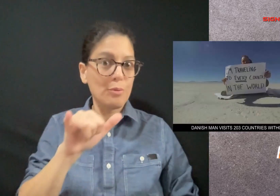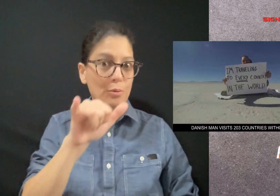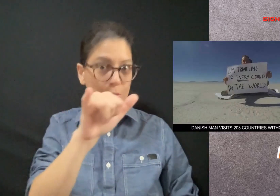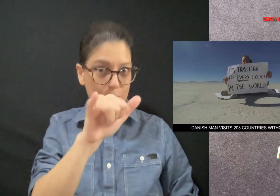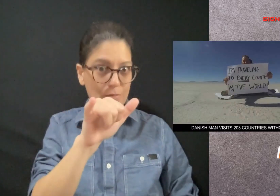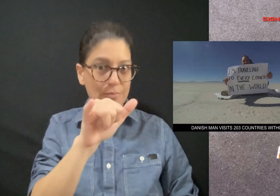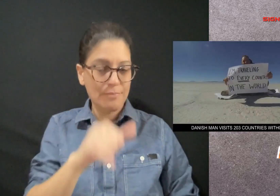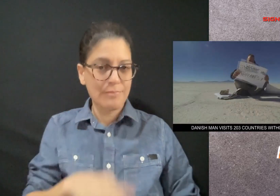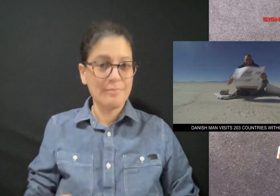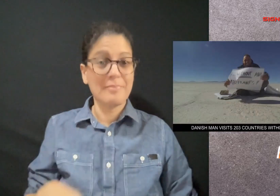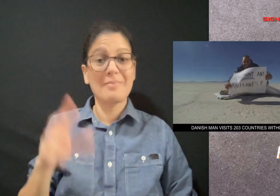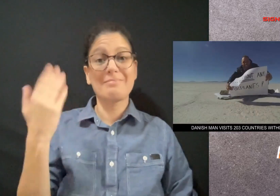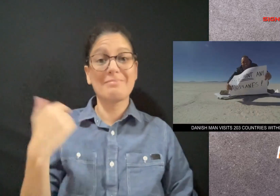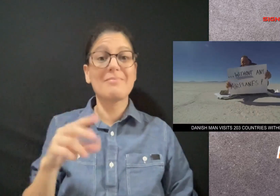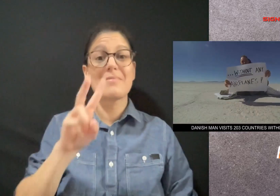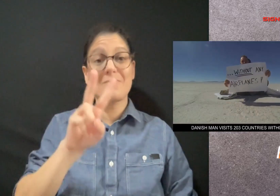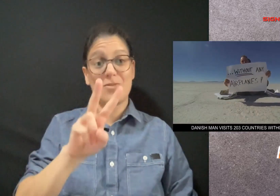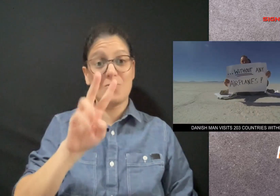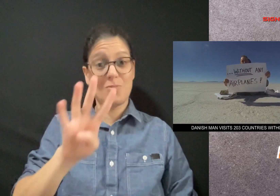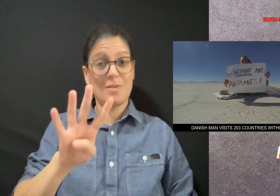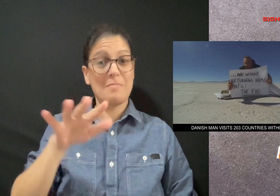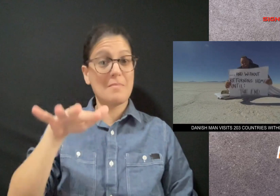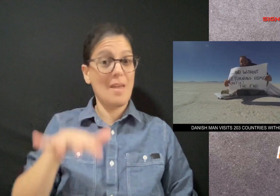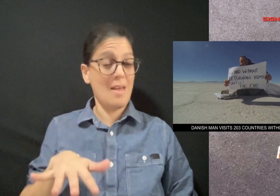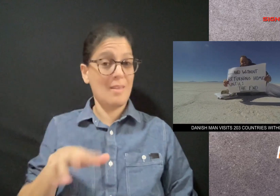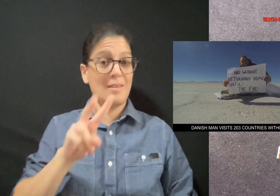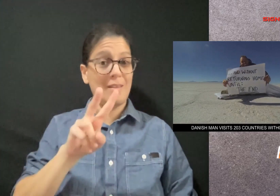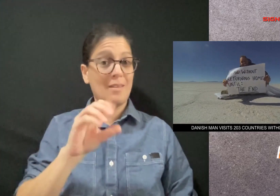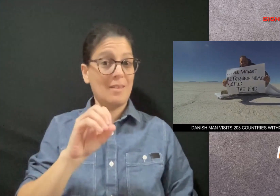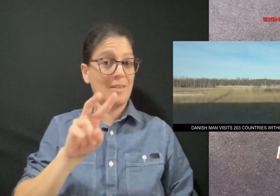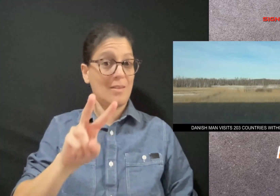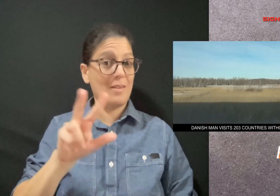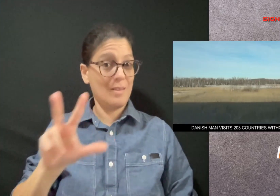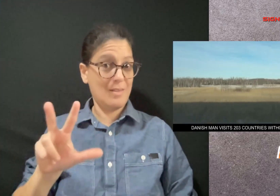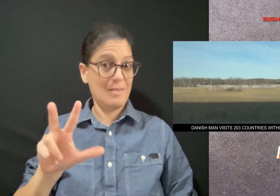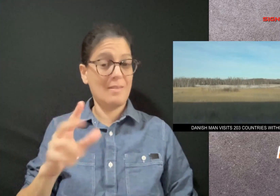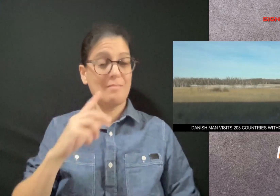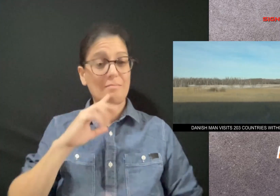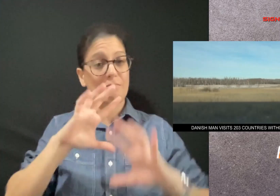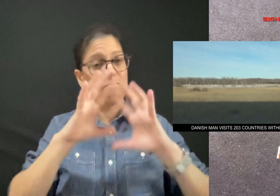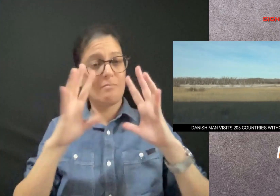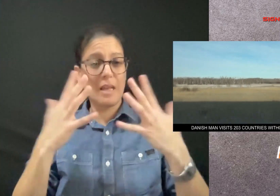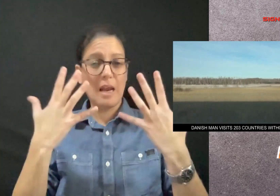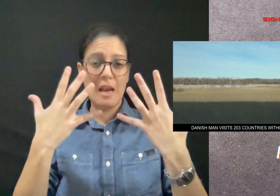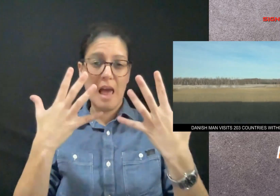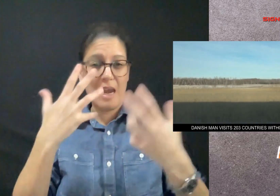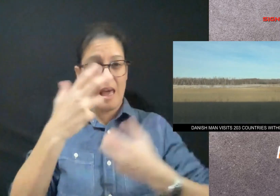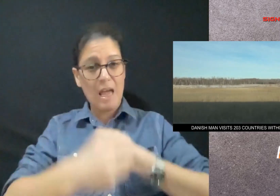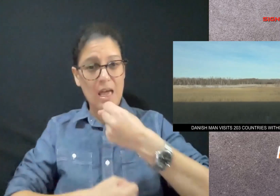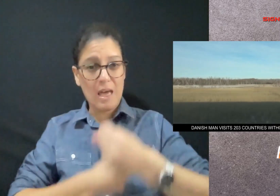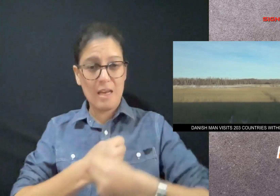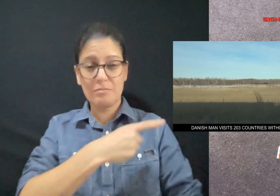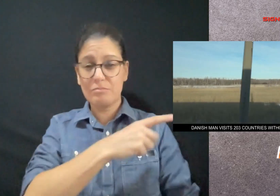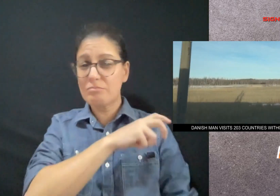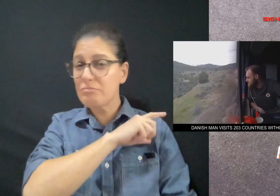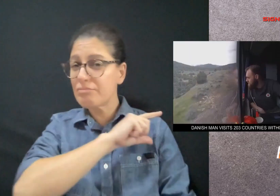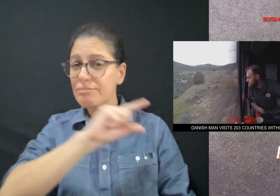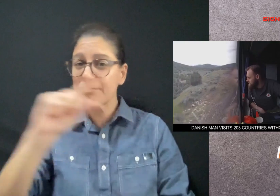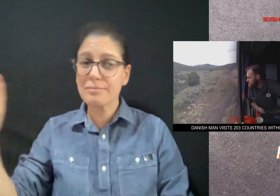on May 24 2023 nearly